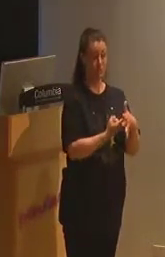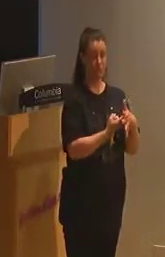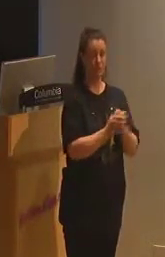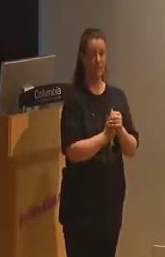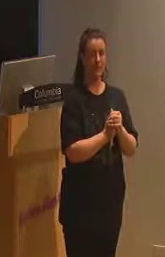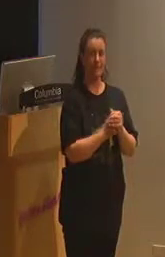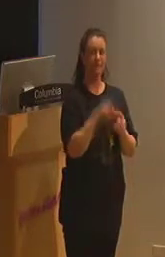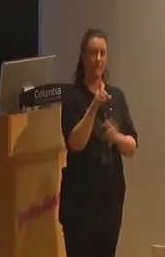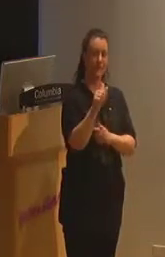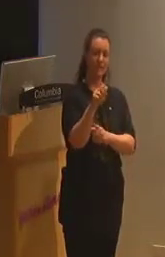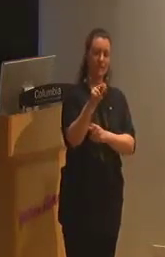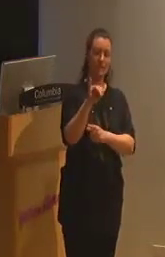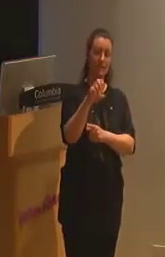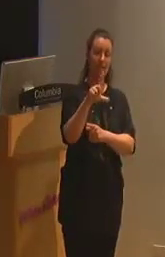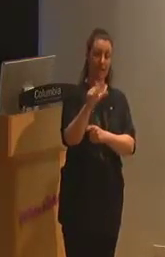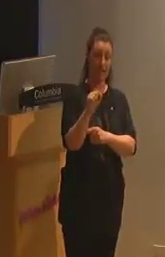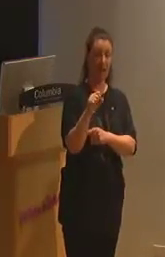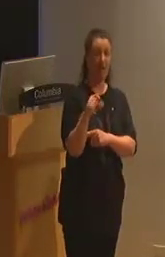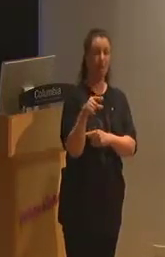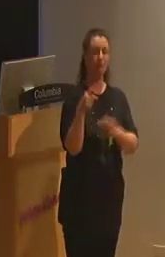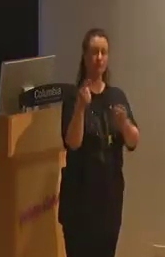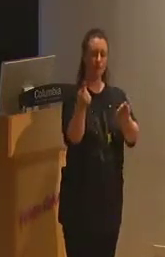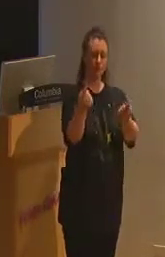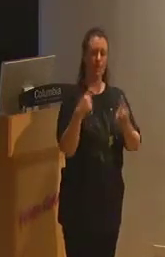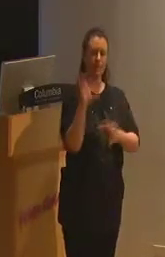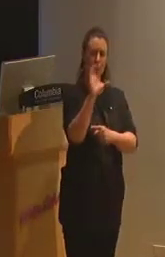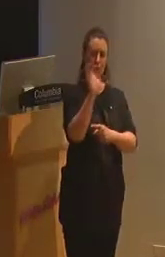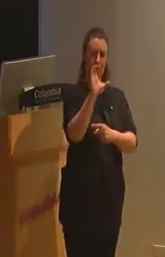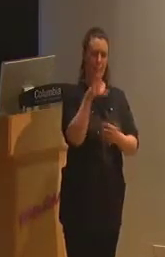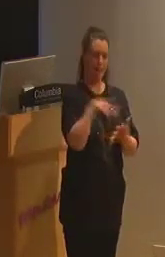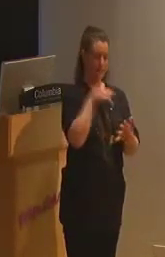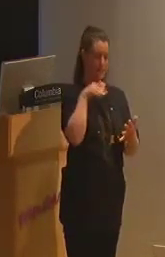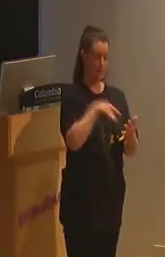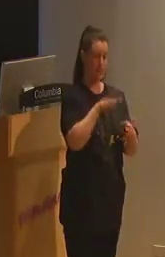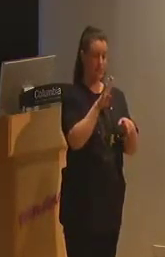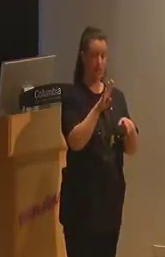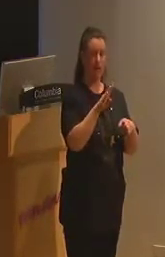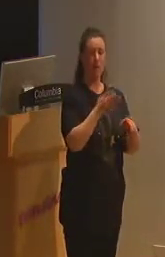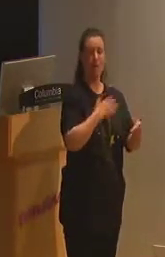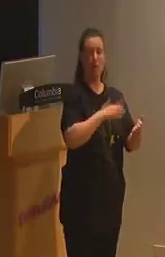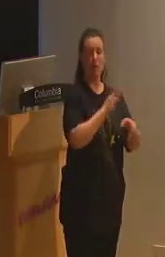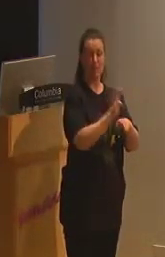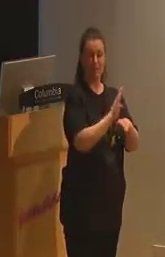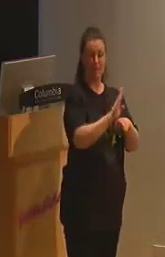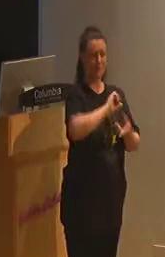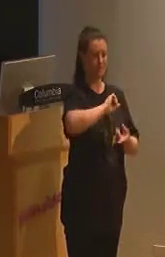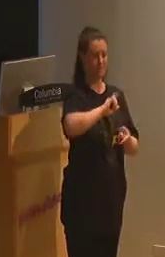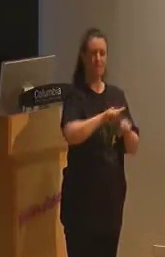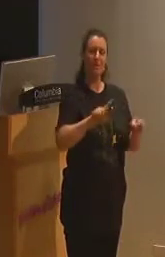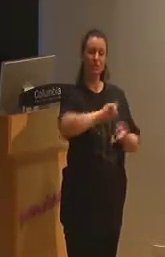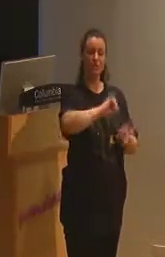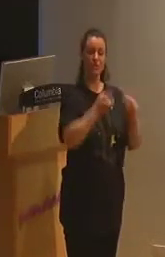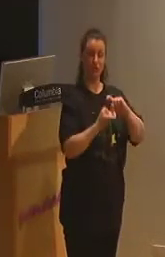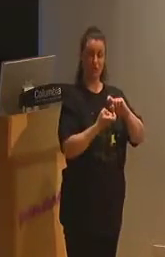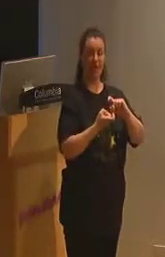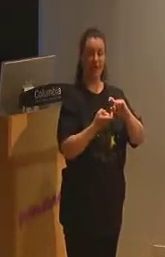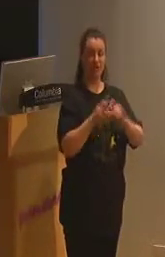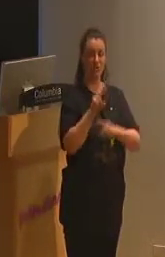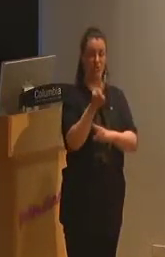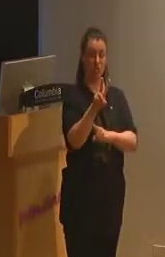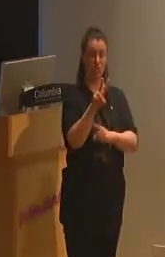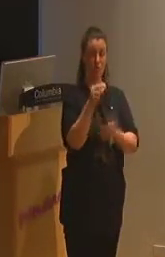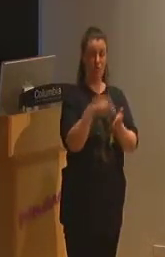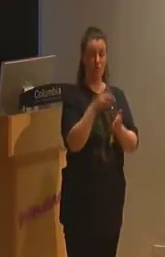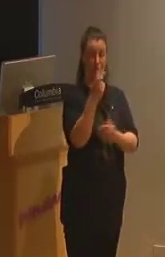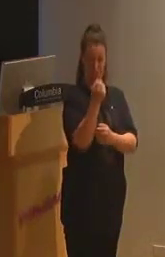Danielle originally came to Colombia to study music business, but changed her major to cultural studies in fall 2012. Danielle's